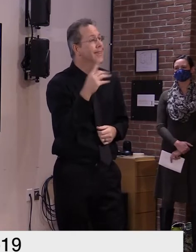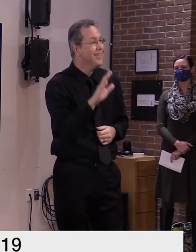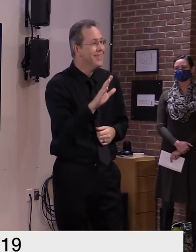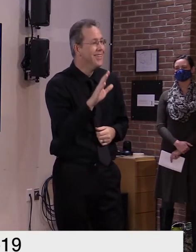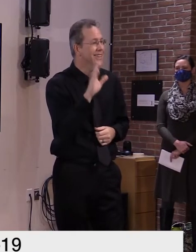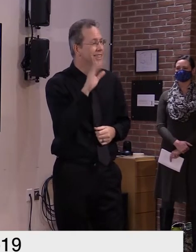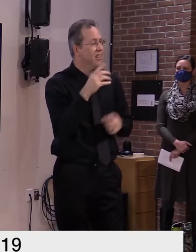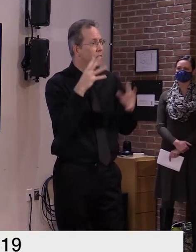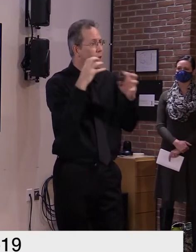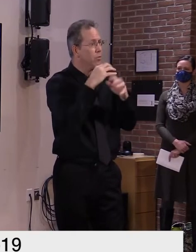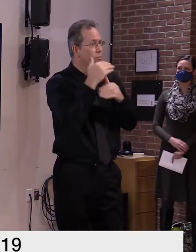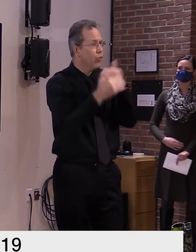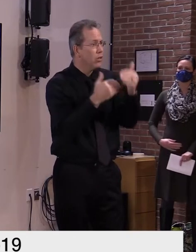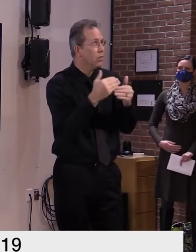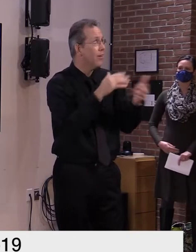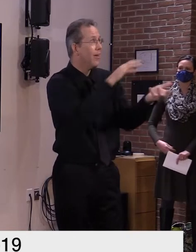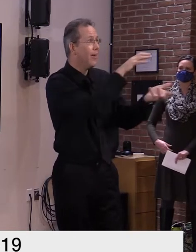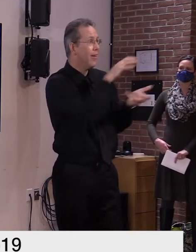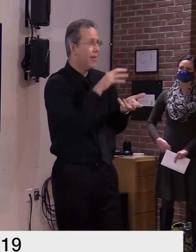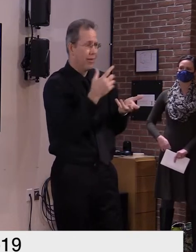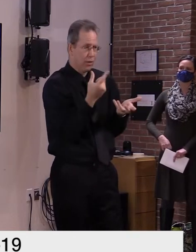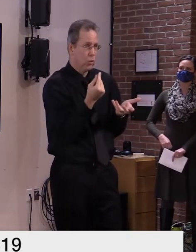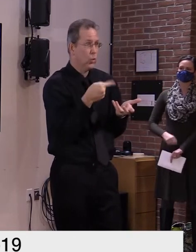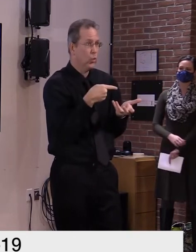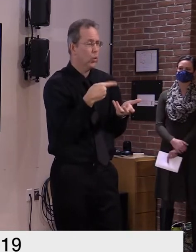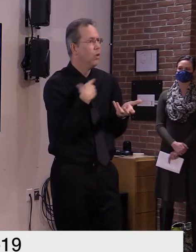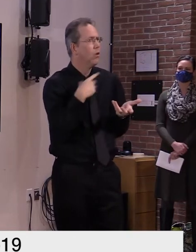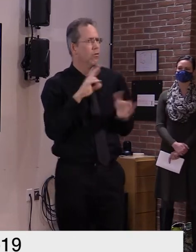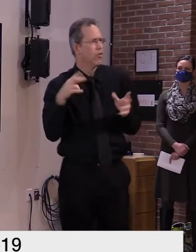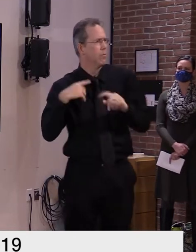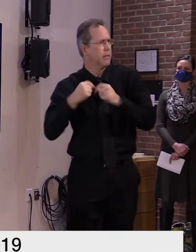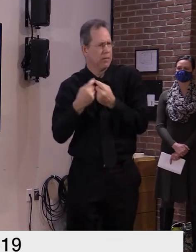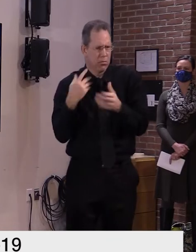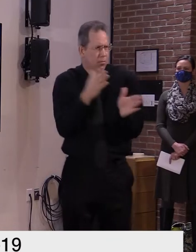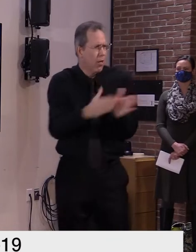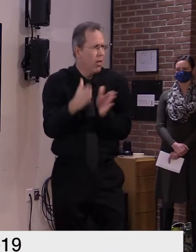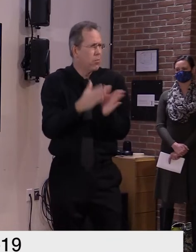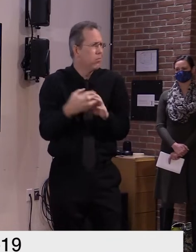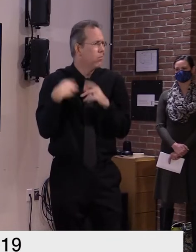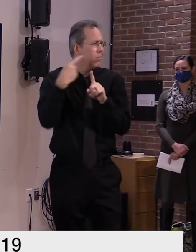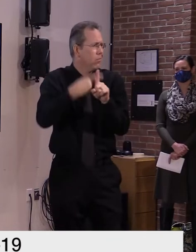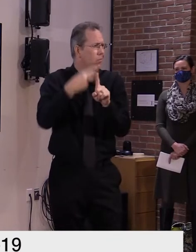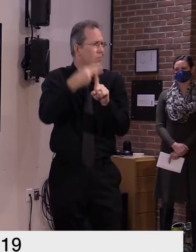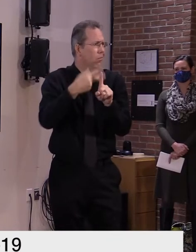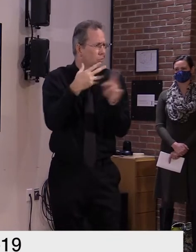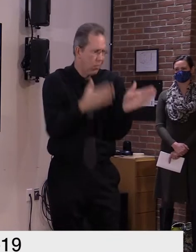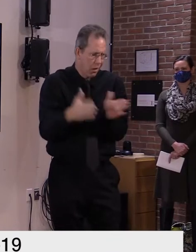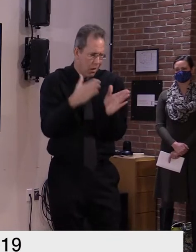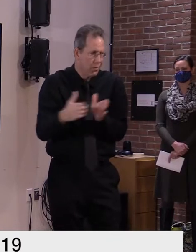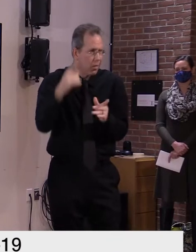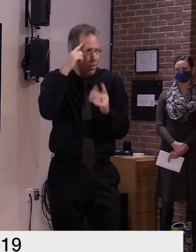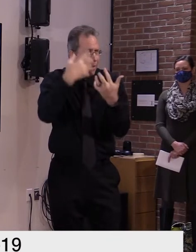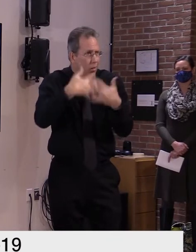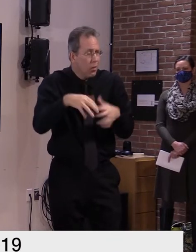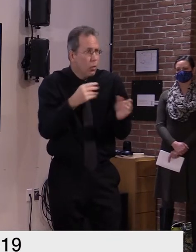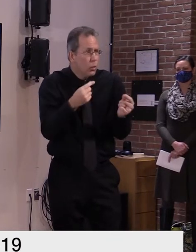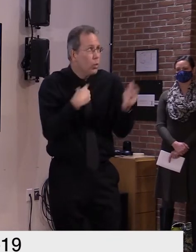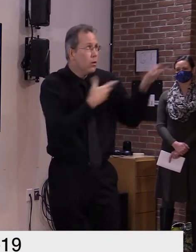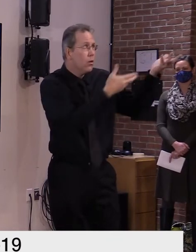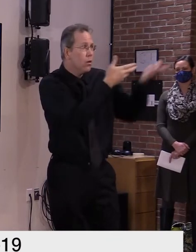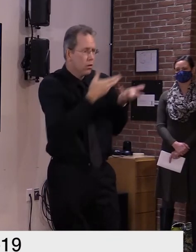and we expect if the fda and cdc sign off the first doses will arrive sometime next week